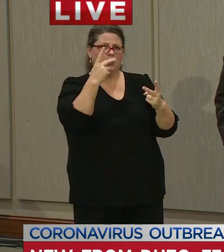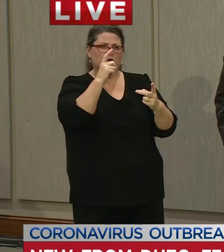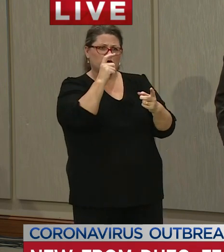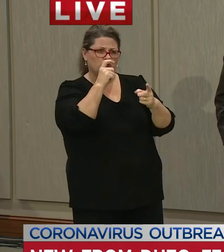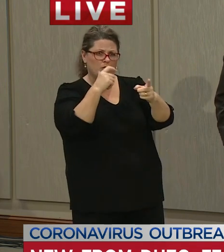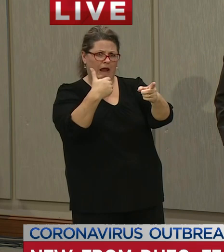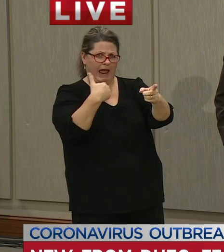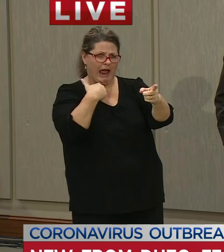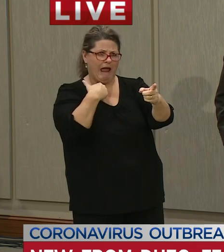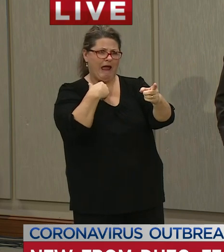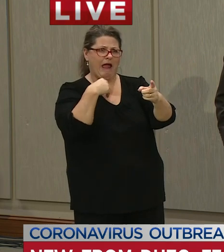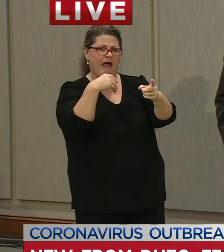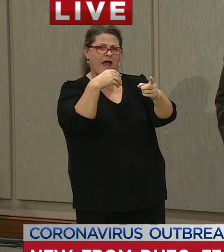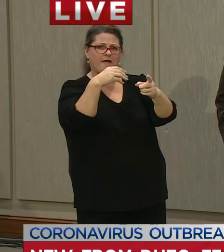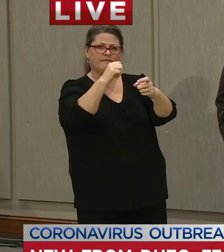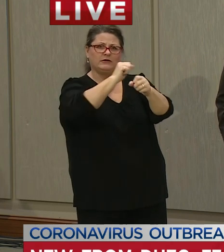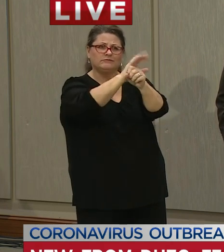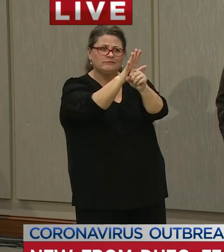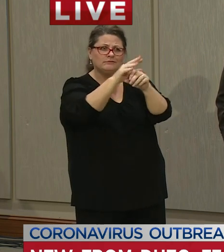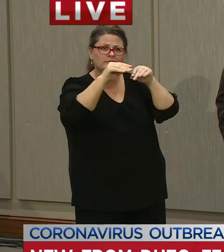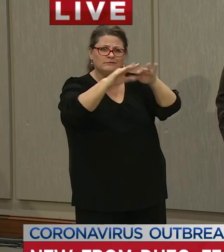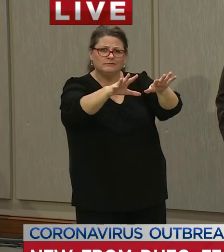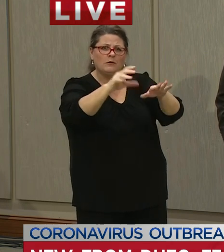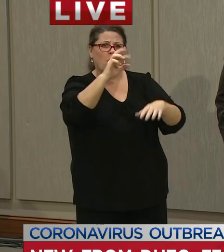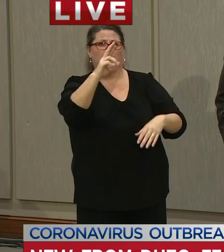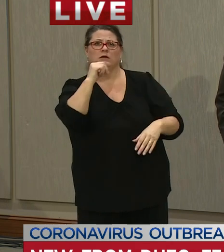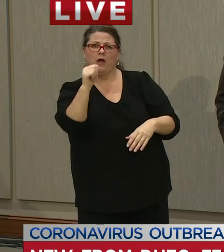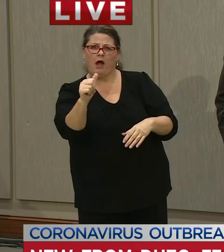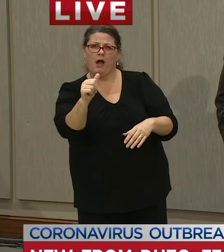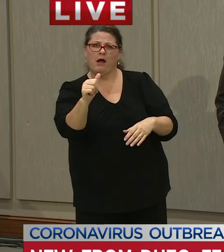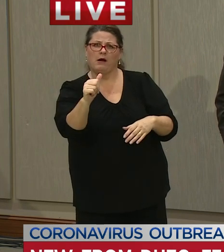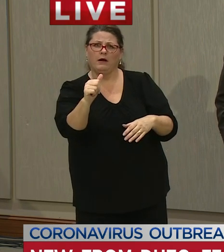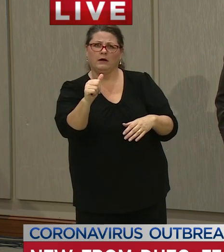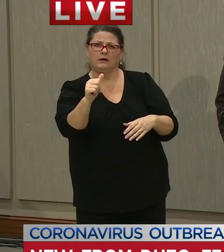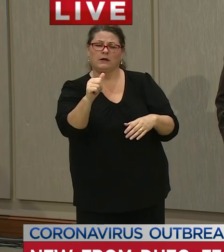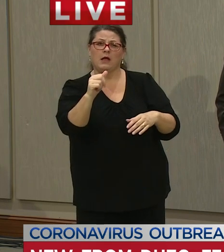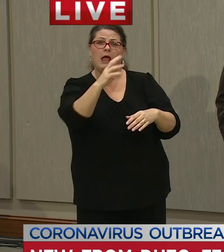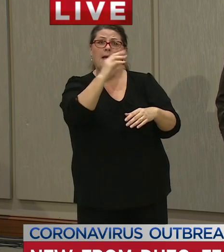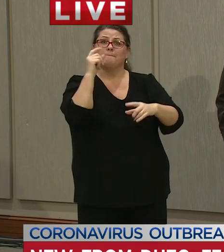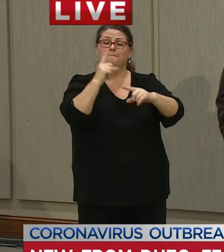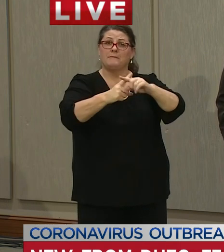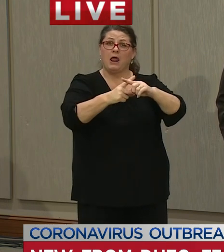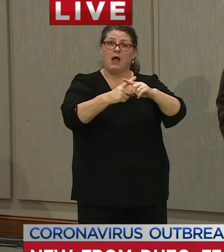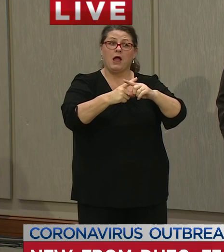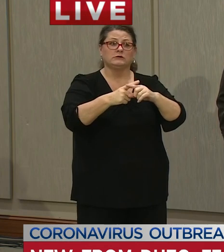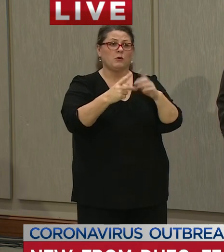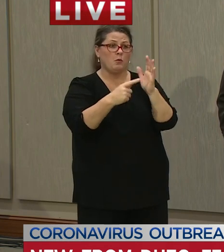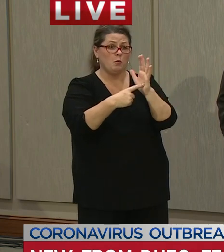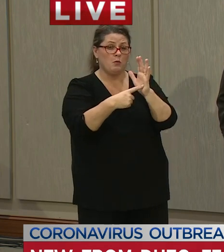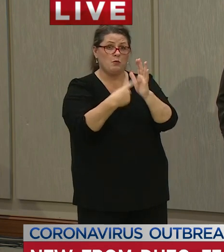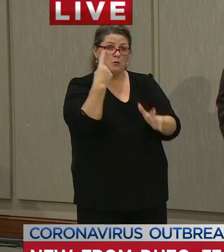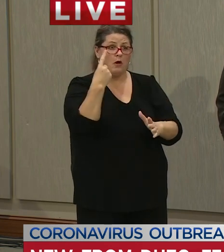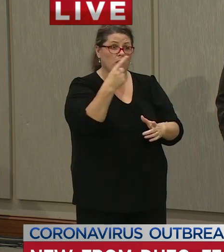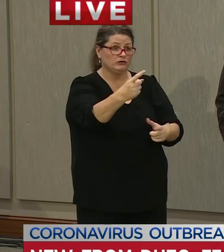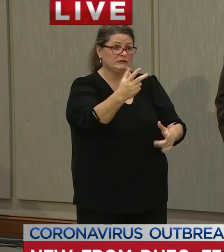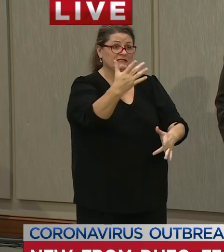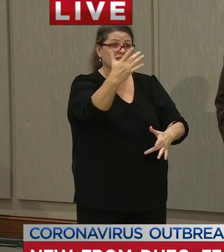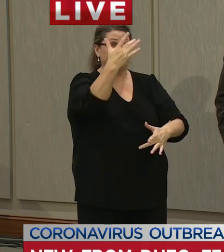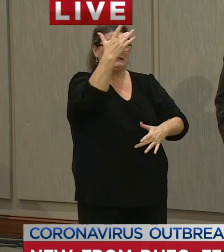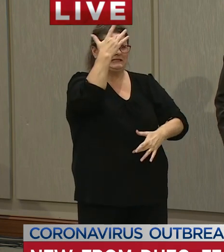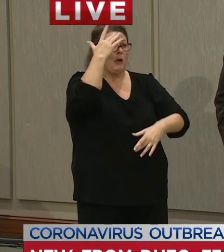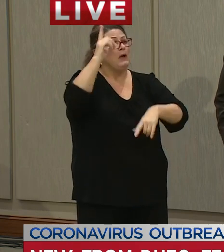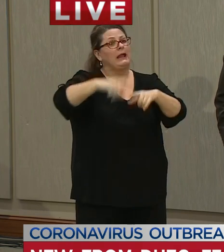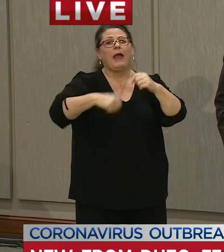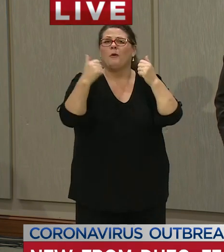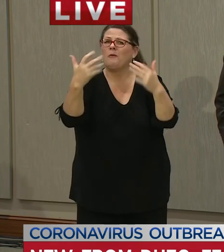-19 and we want to have a rapid response response knowing that people quickly become infectious with this illness we can't